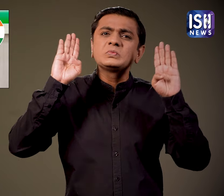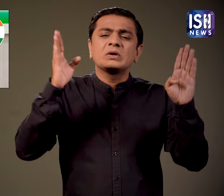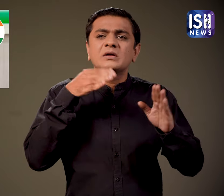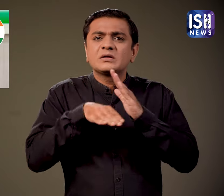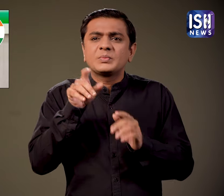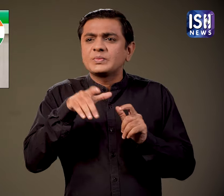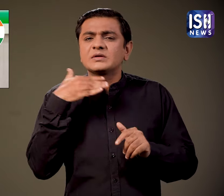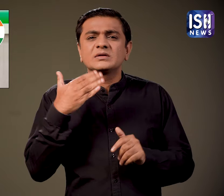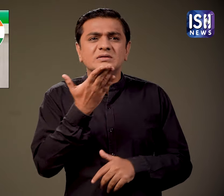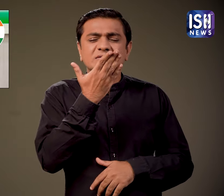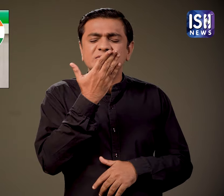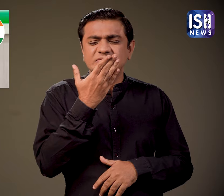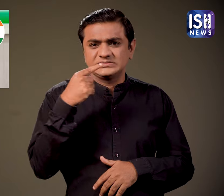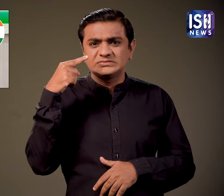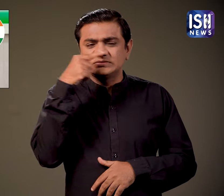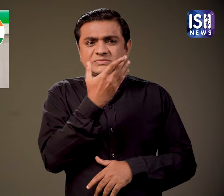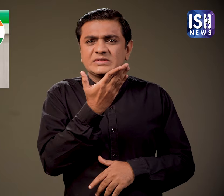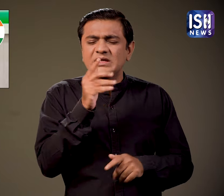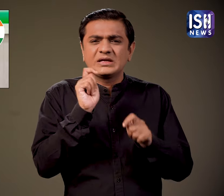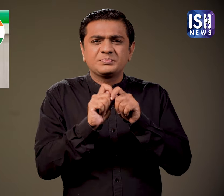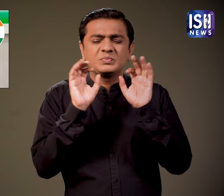But in reality, people are dying. Shame on them.